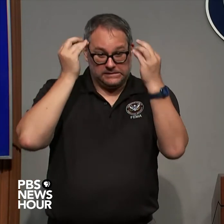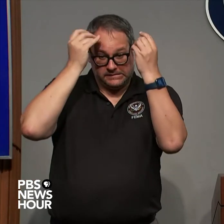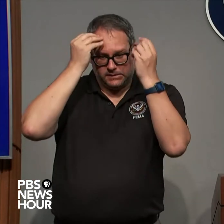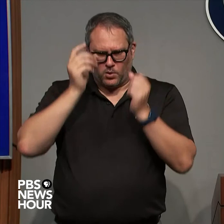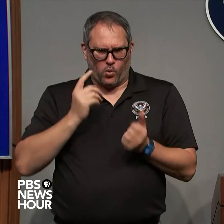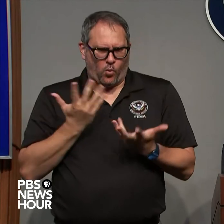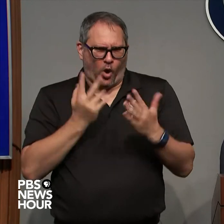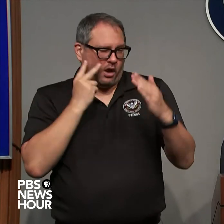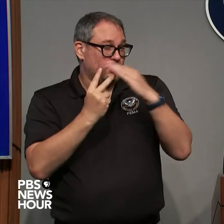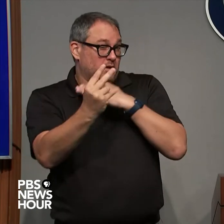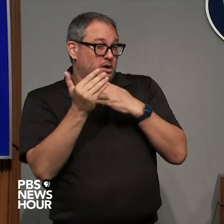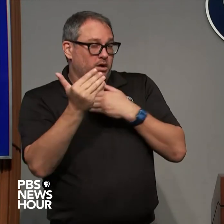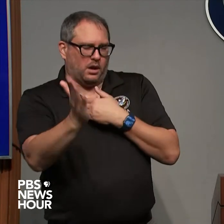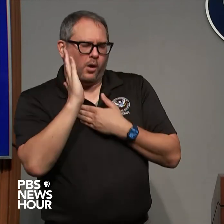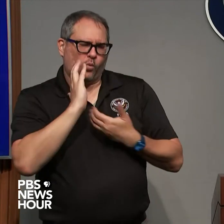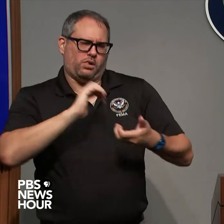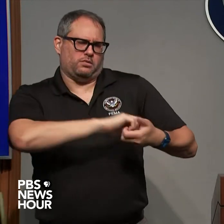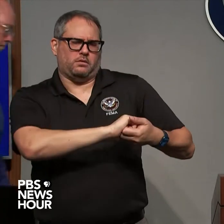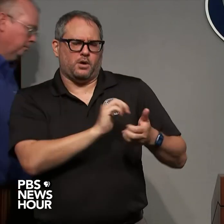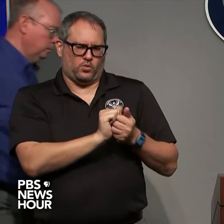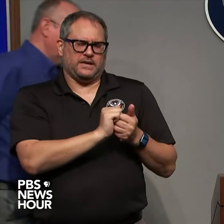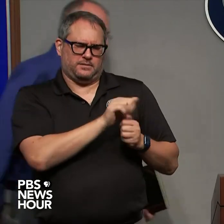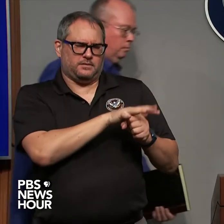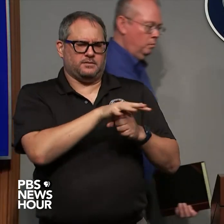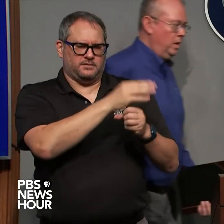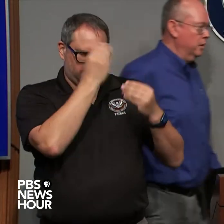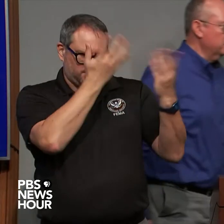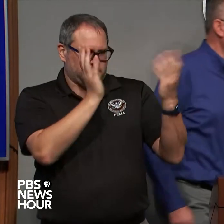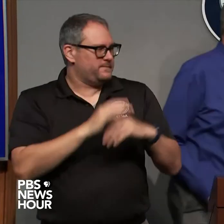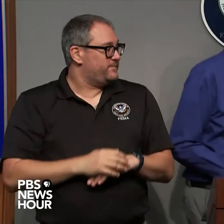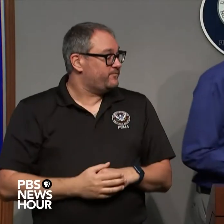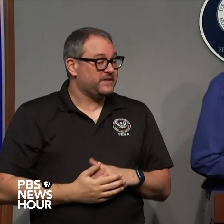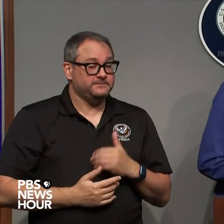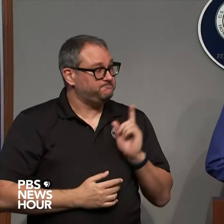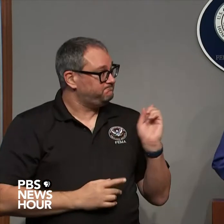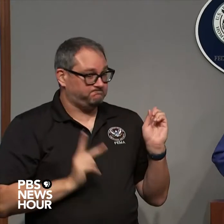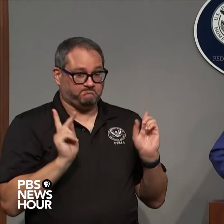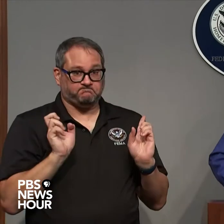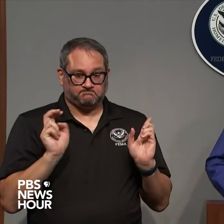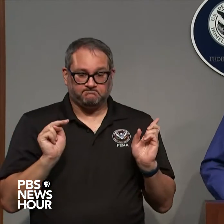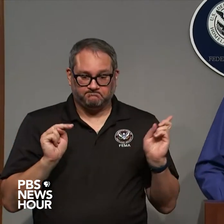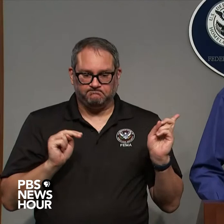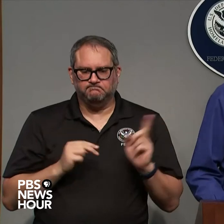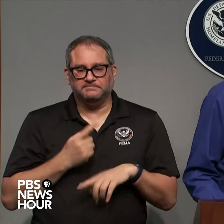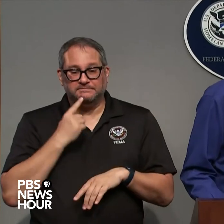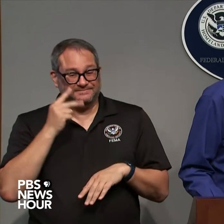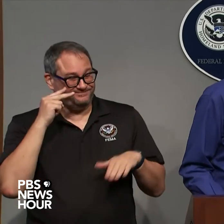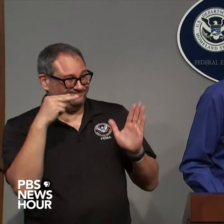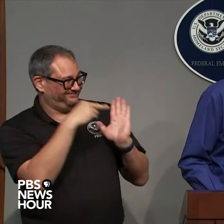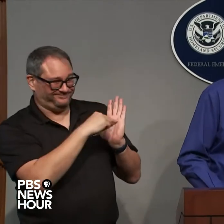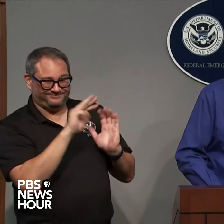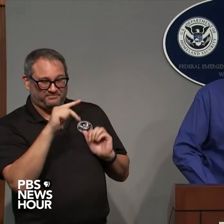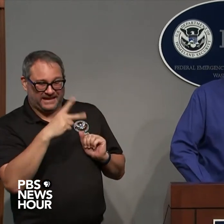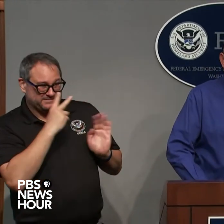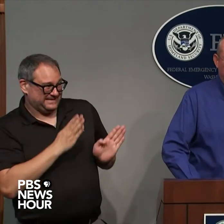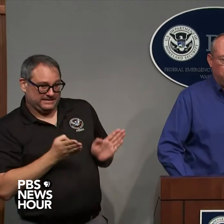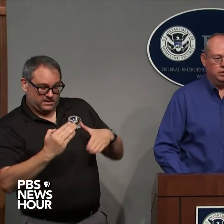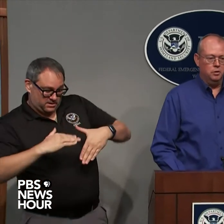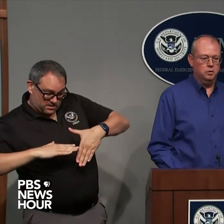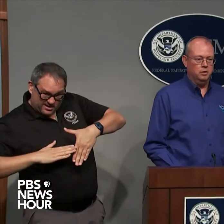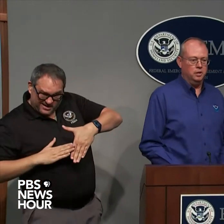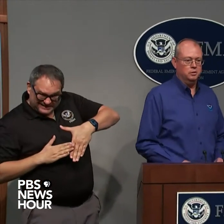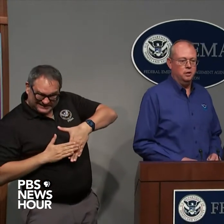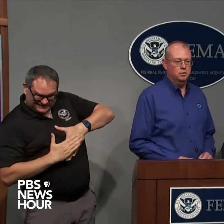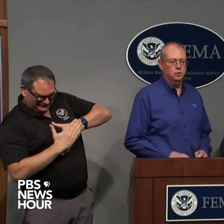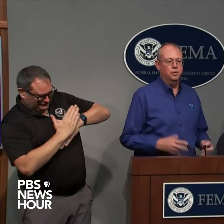resources in that area as well yeah you can see what the track on the board up here so it's not just the west coast of